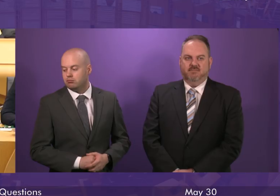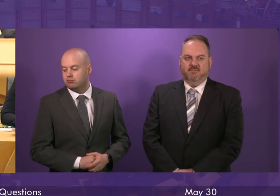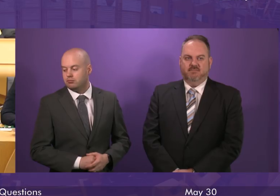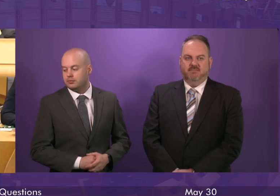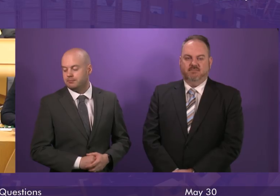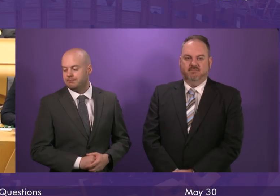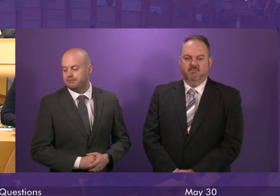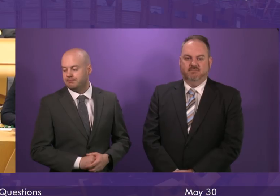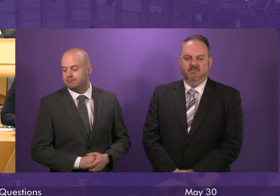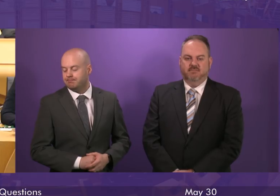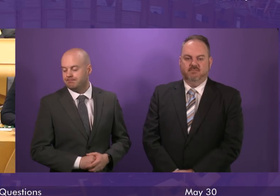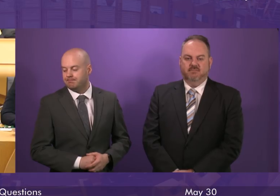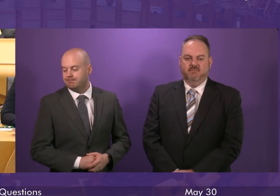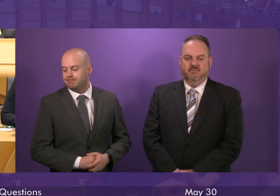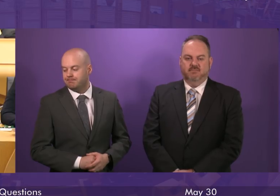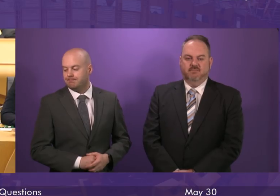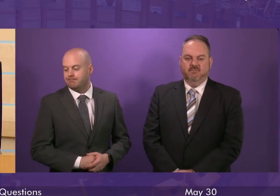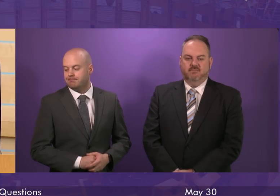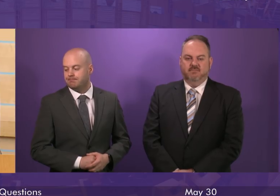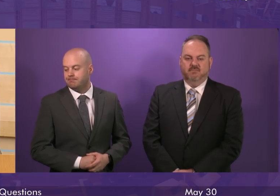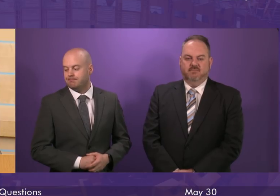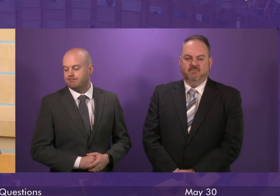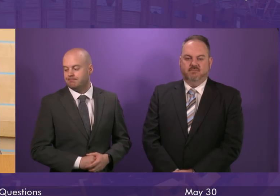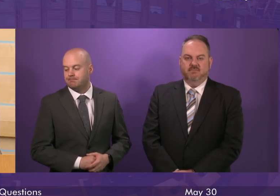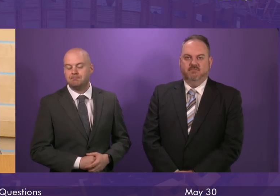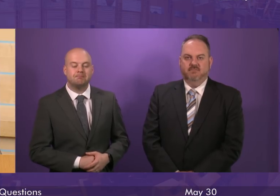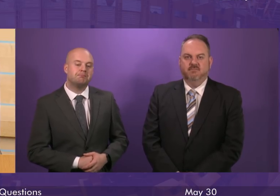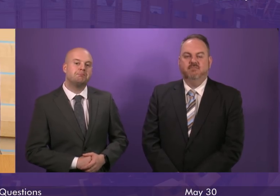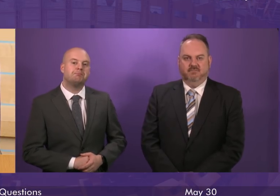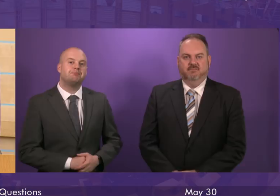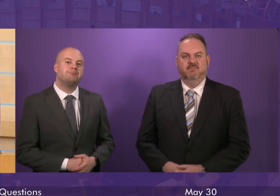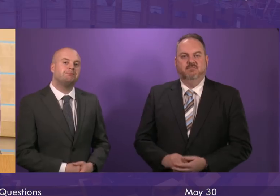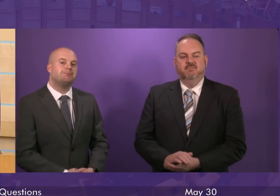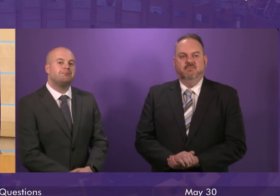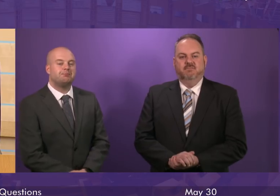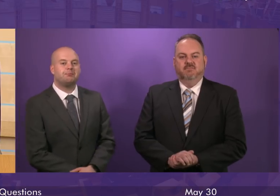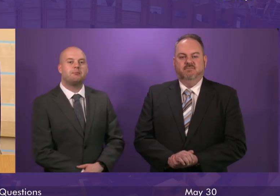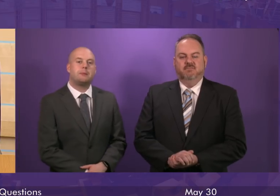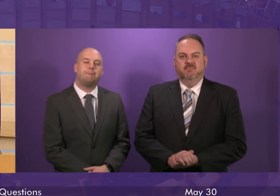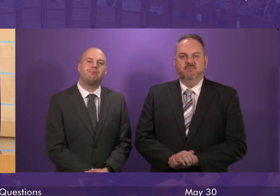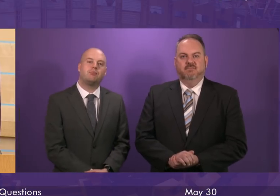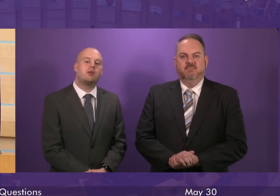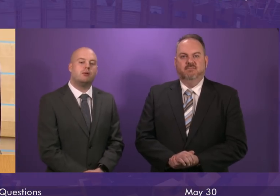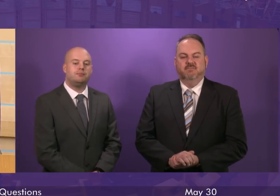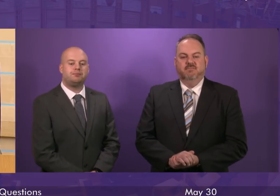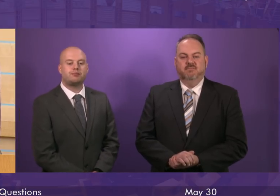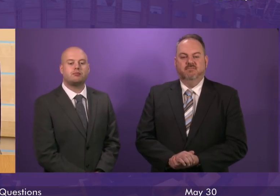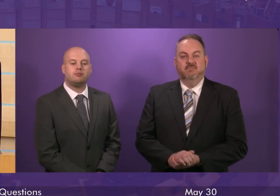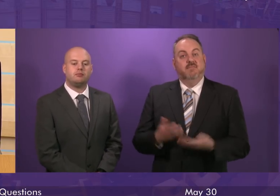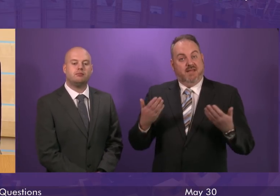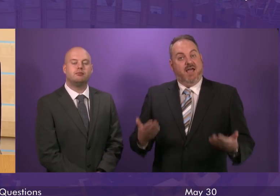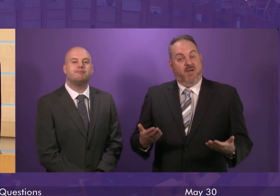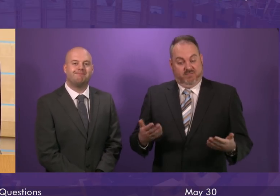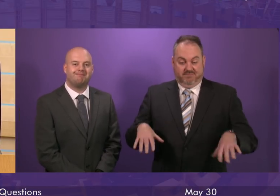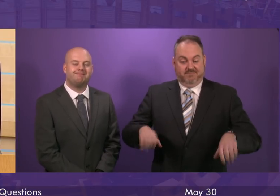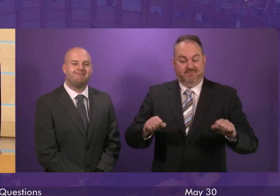including the one at which the member has made reference to. Thank you very much. And that concludes general questions. We turn now to First